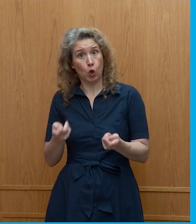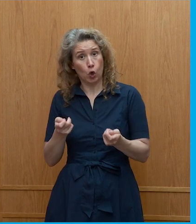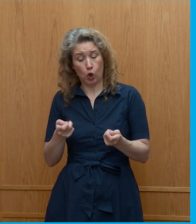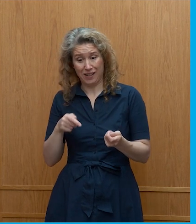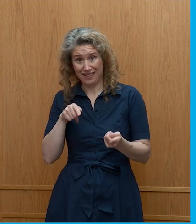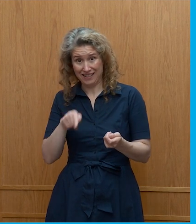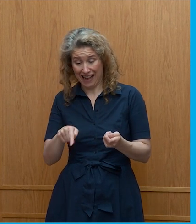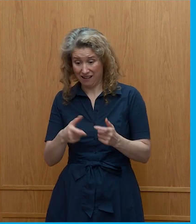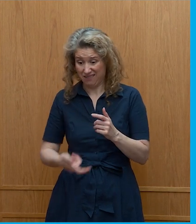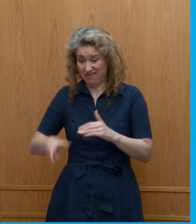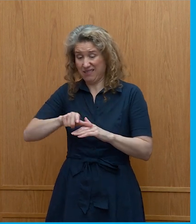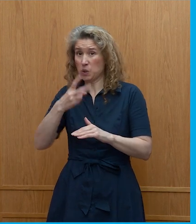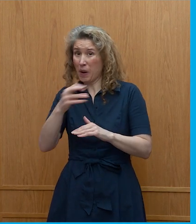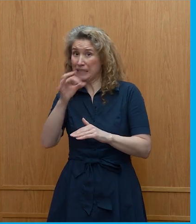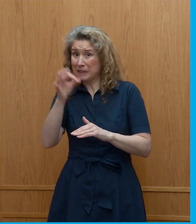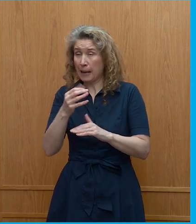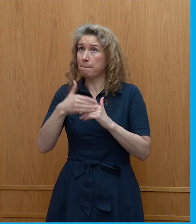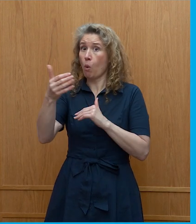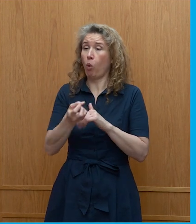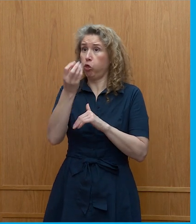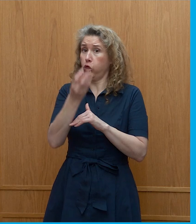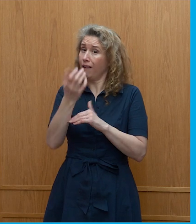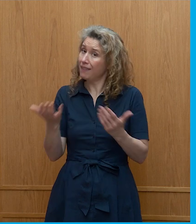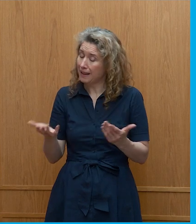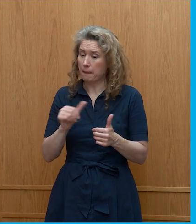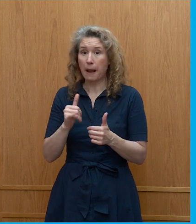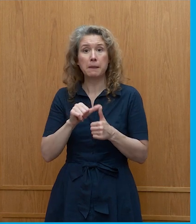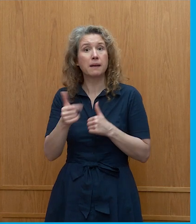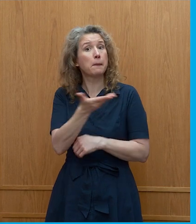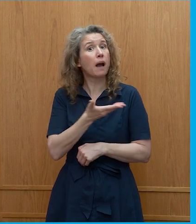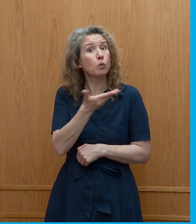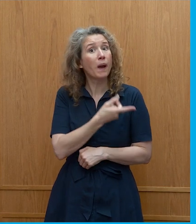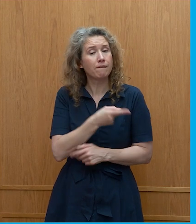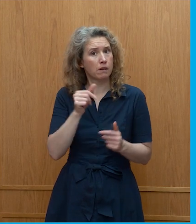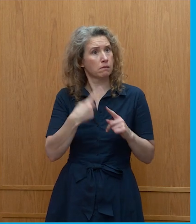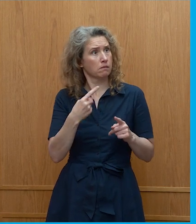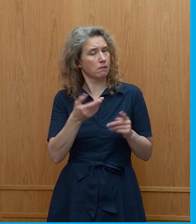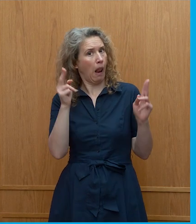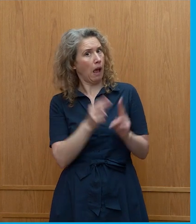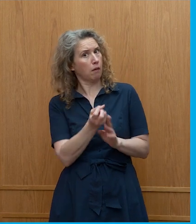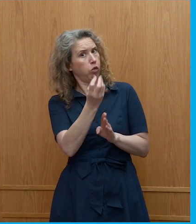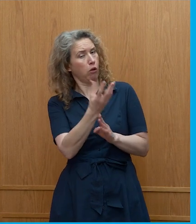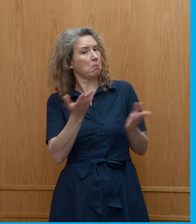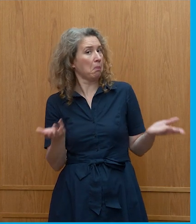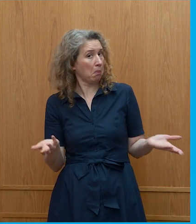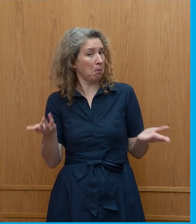add 20 percent to carbon emissions basically it's better sometimes to microwave so um and and like